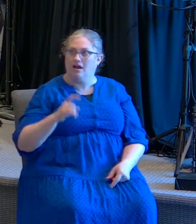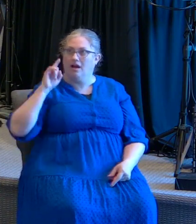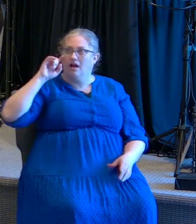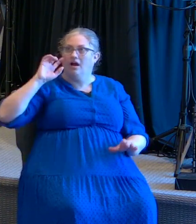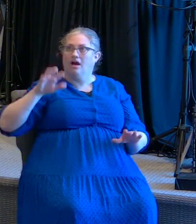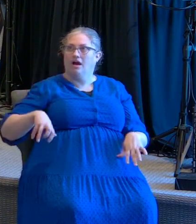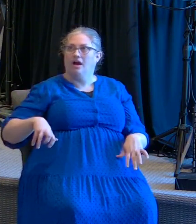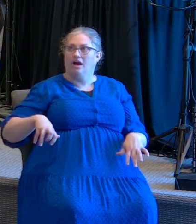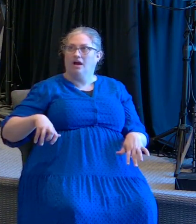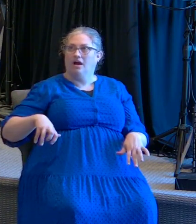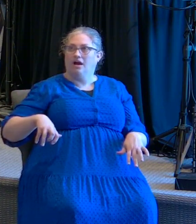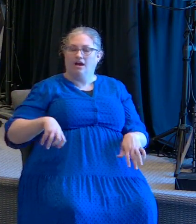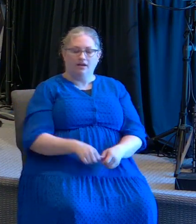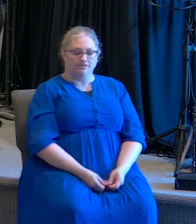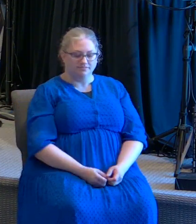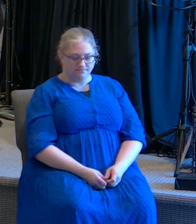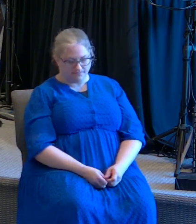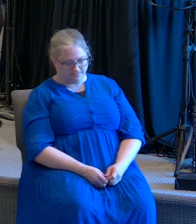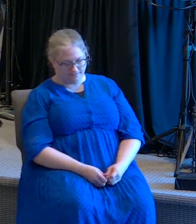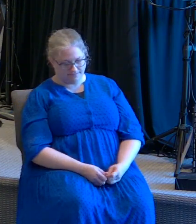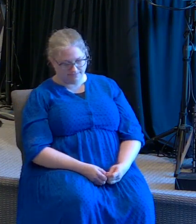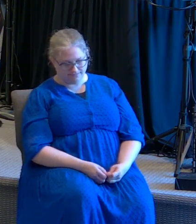hecho en su presencia.